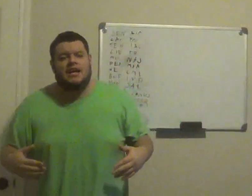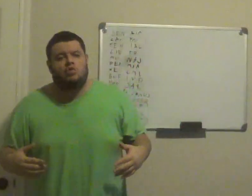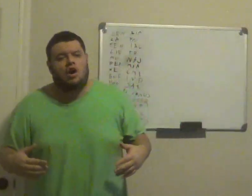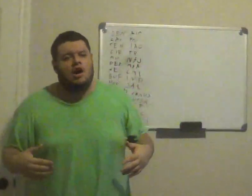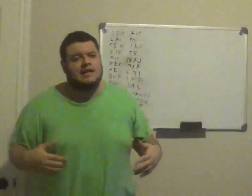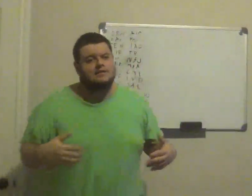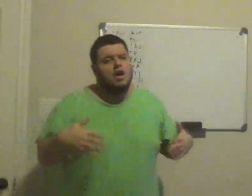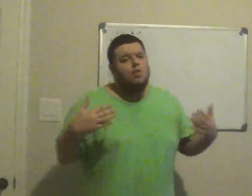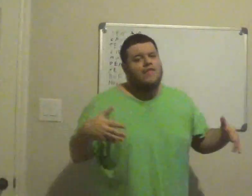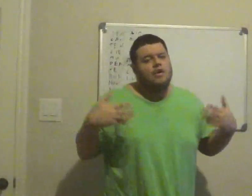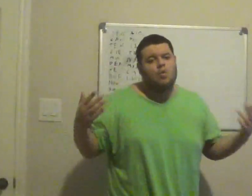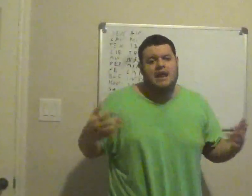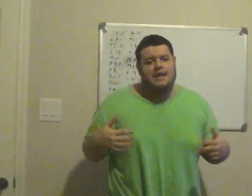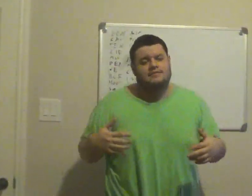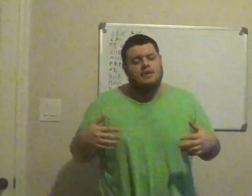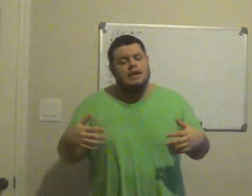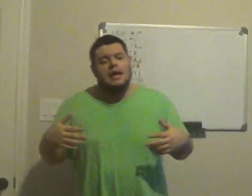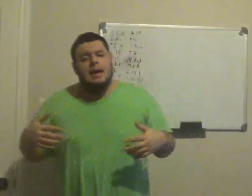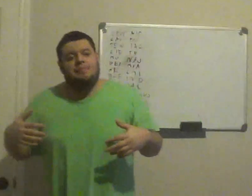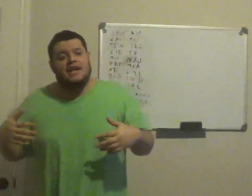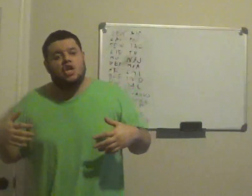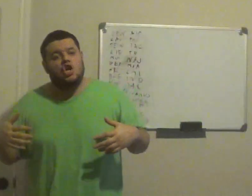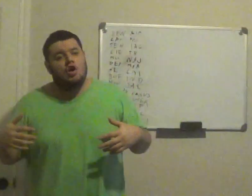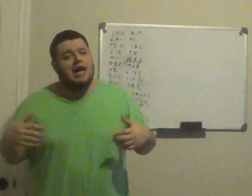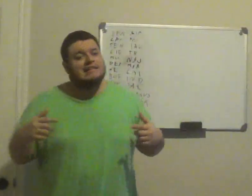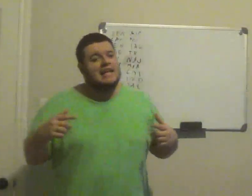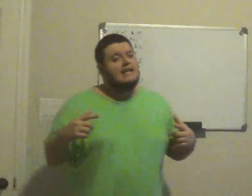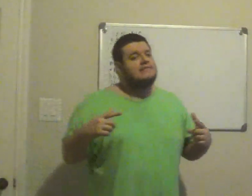Vegas regardless, whether who it is, but at least,